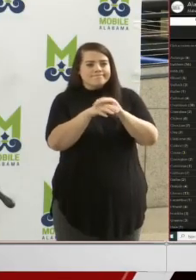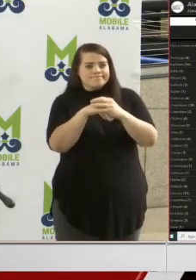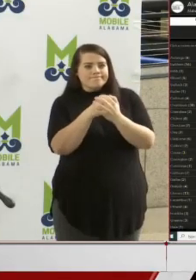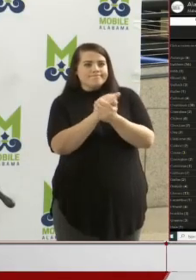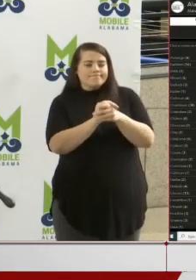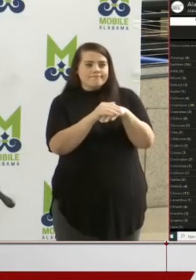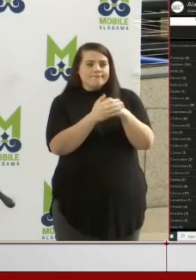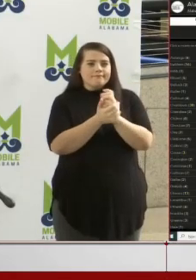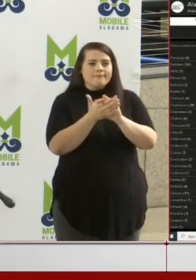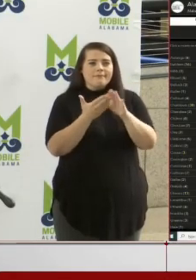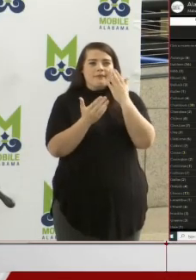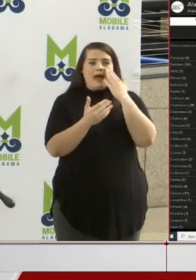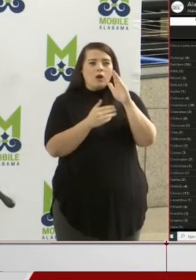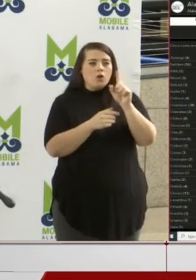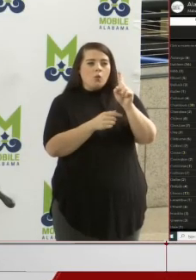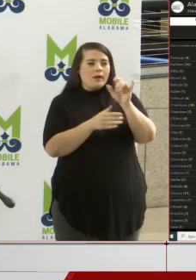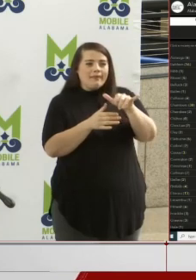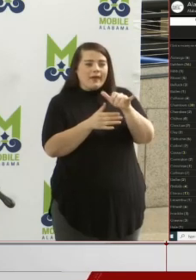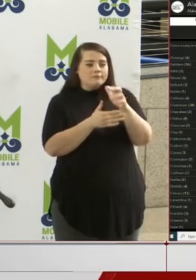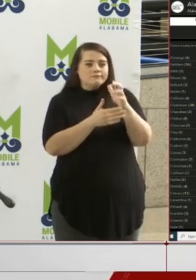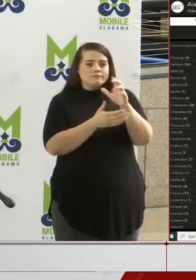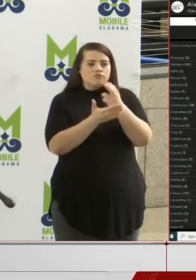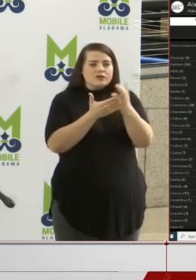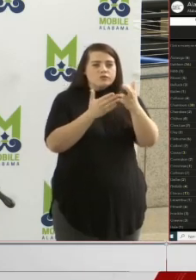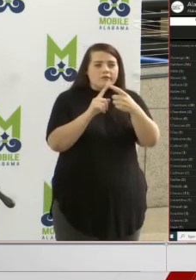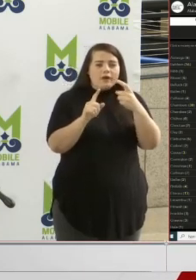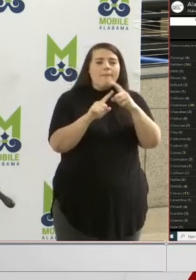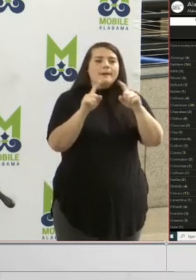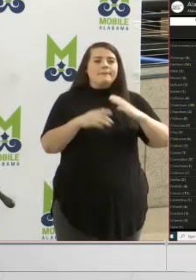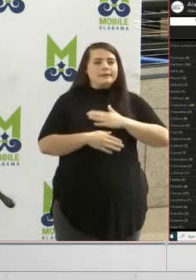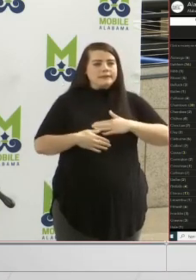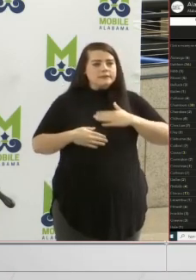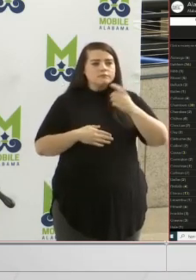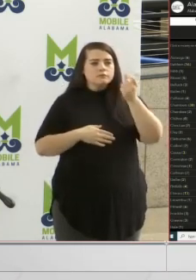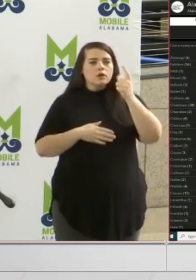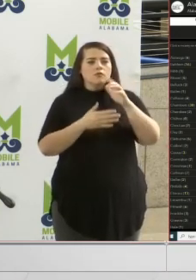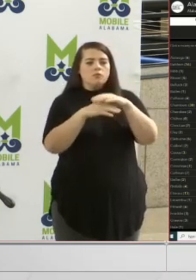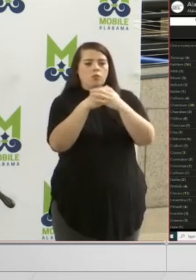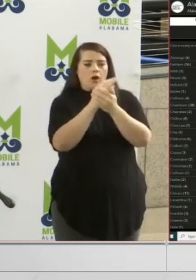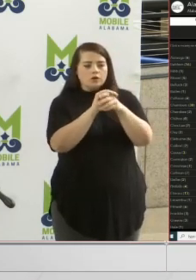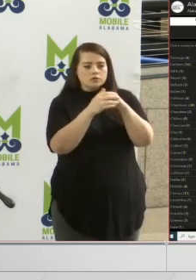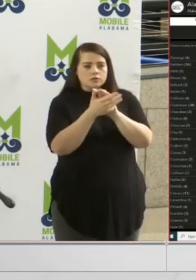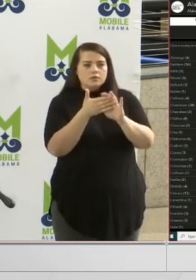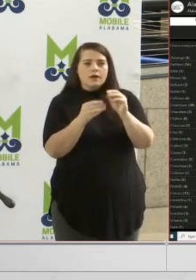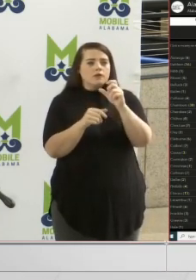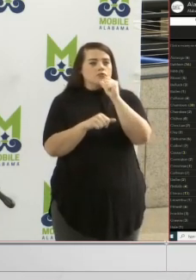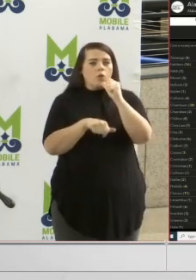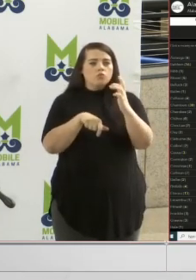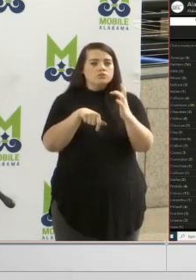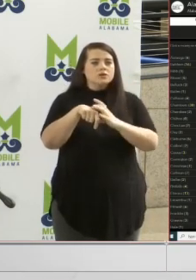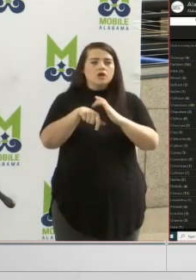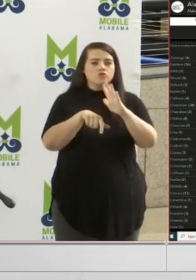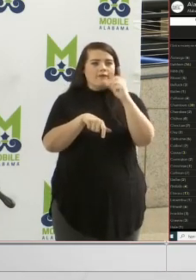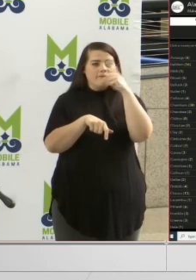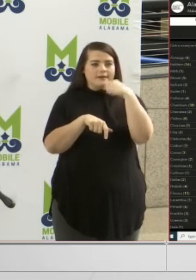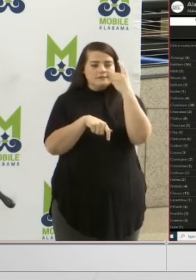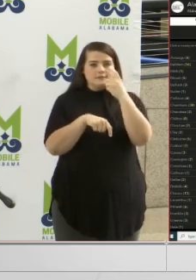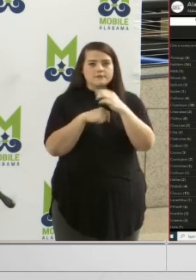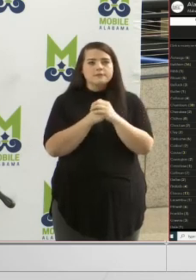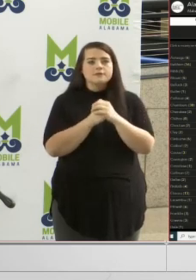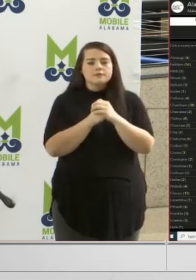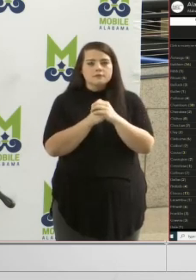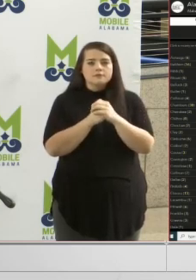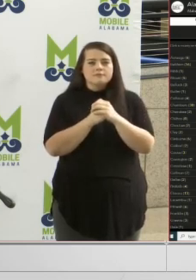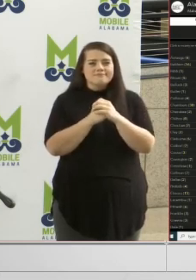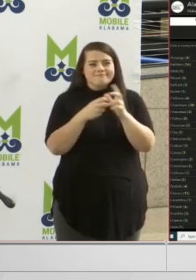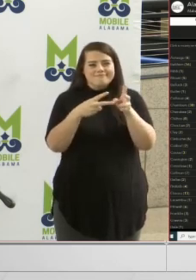know where the source of that is. But do wash your hands and do not touch your face. Those